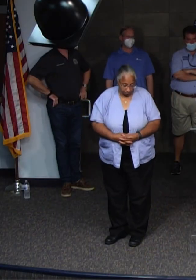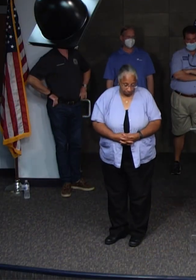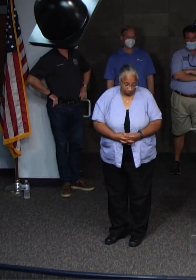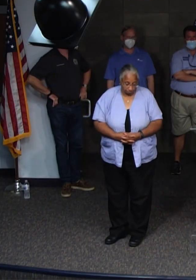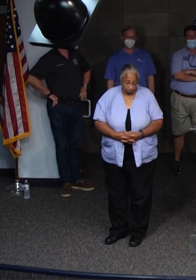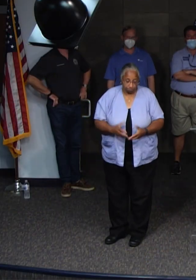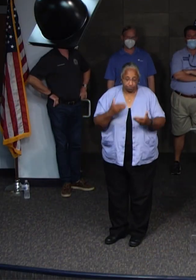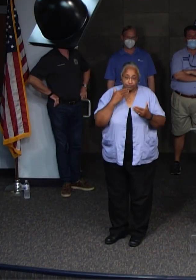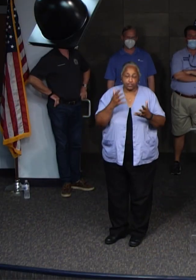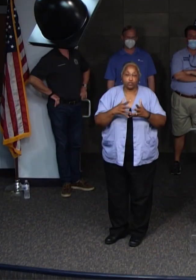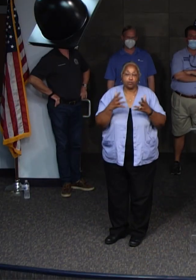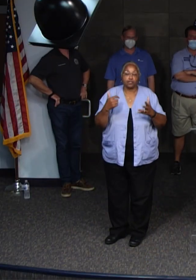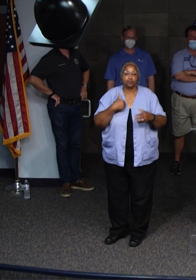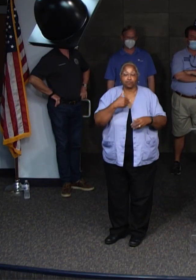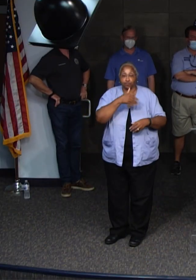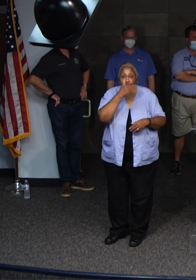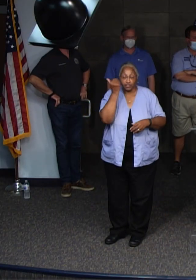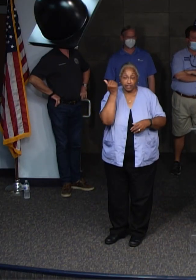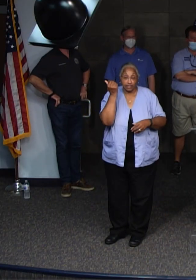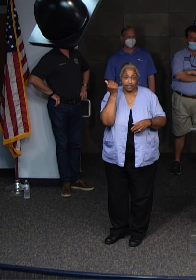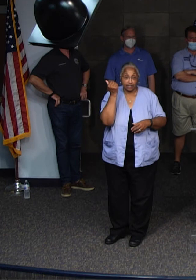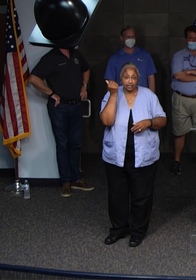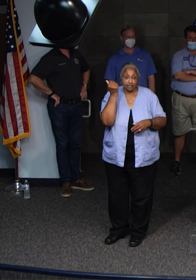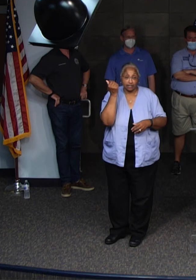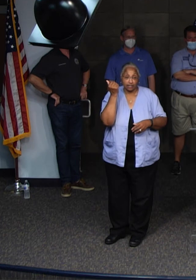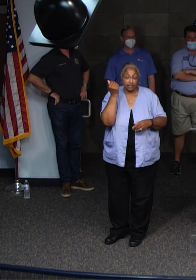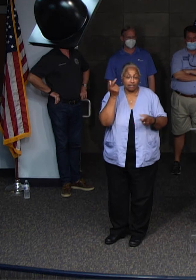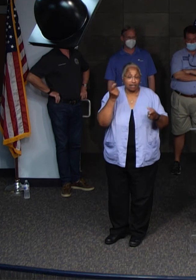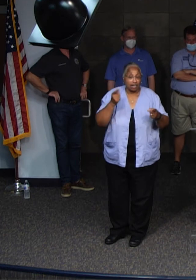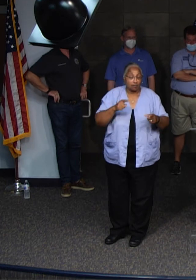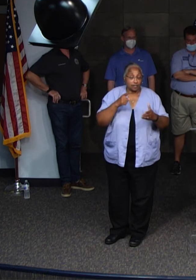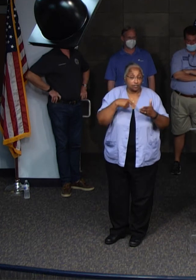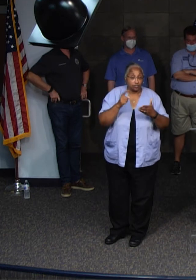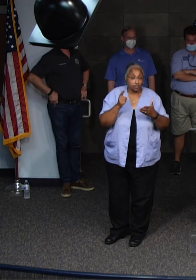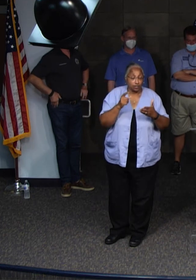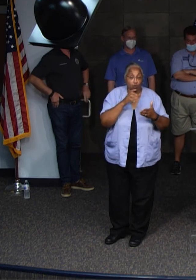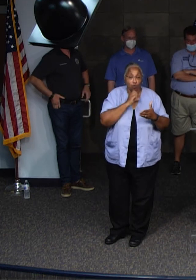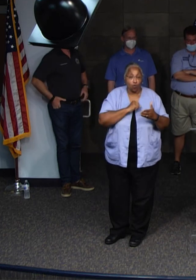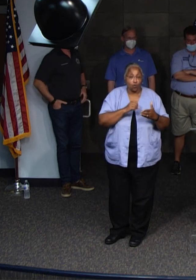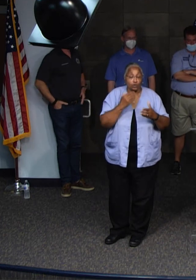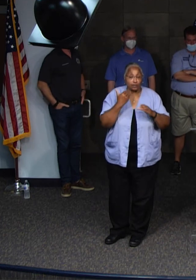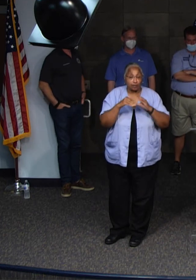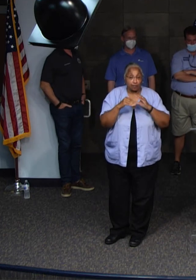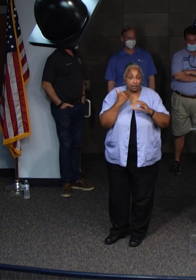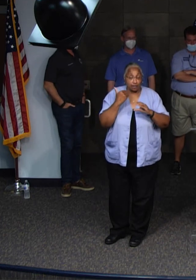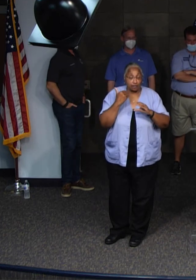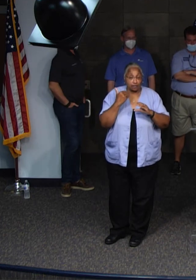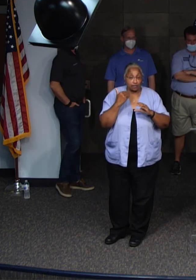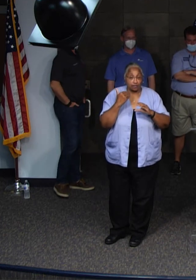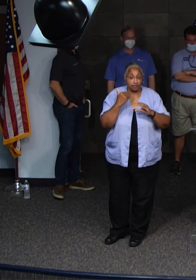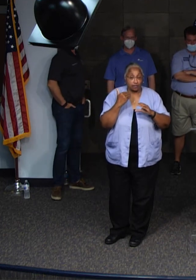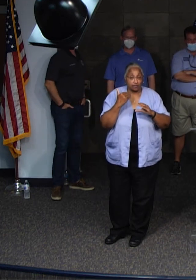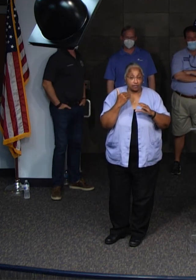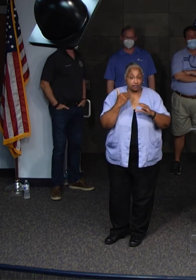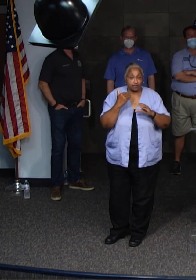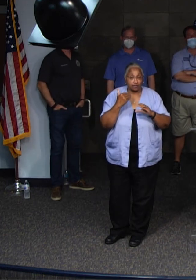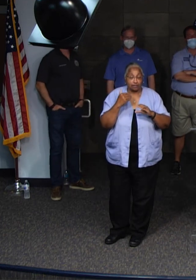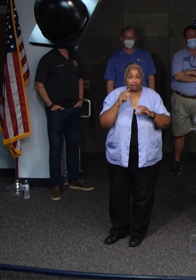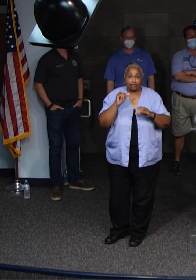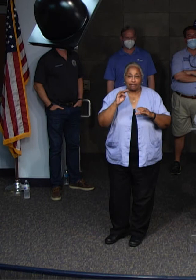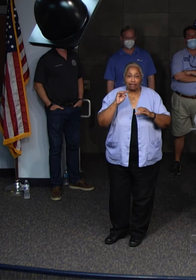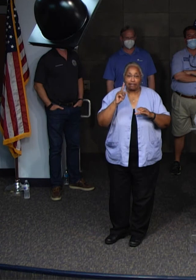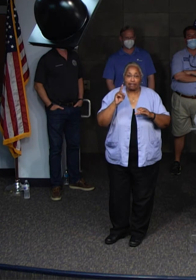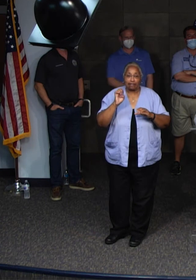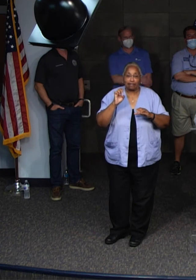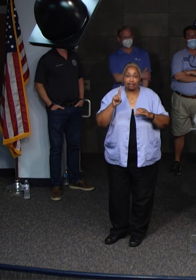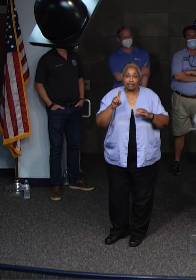Thank you so much. I forgot to—I happened to check an email on LinkedIn, which I don't even use, and Walmart